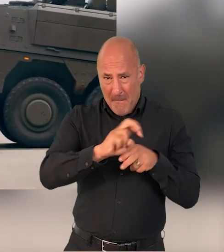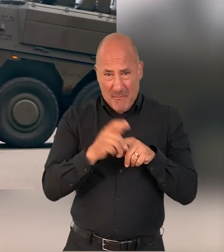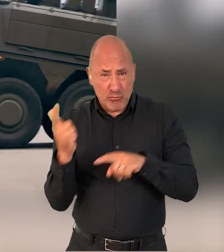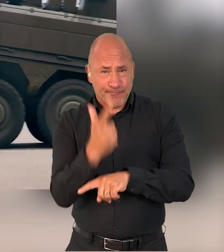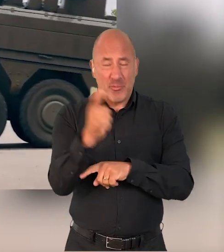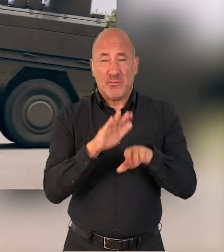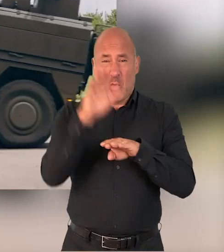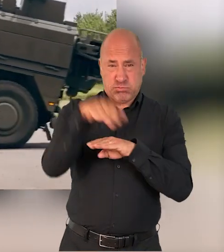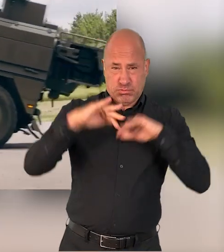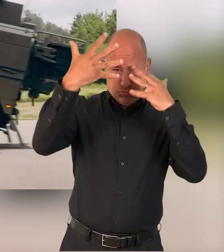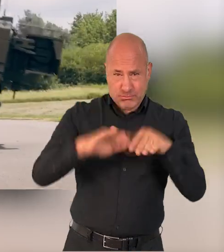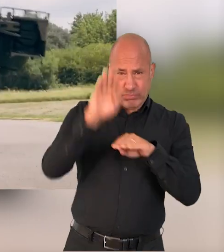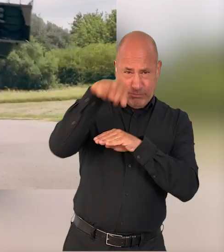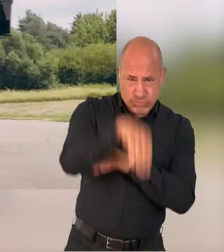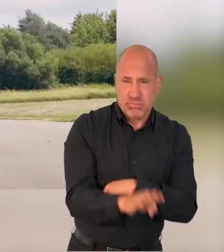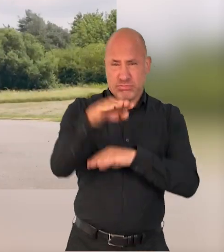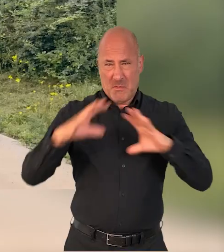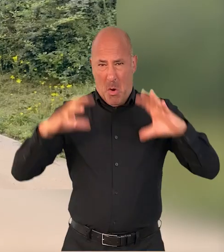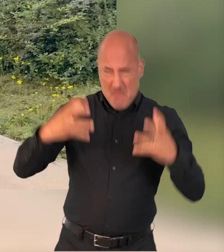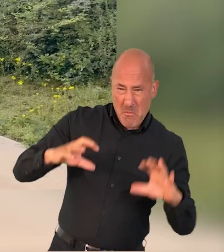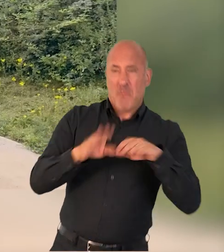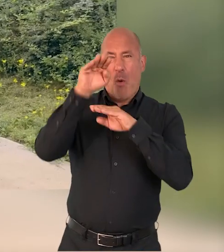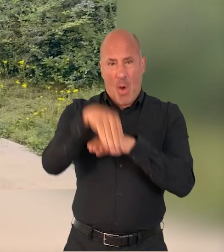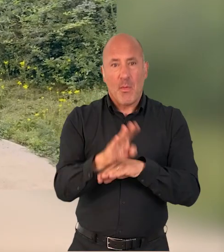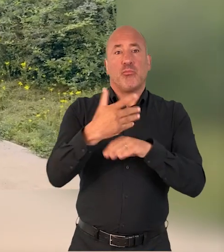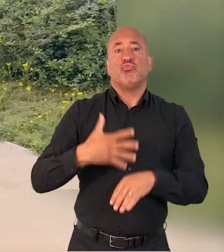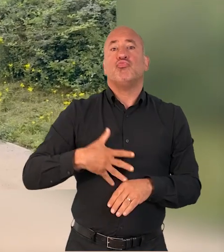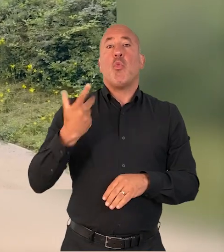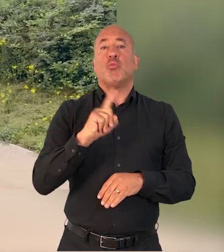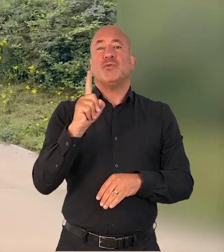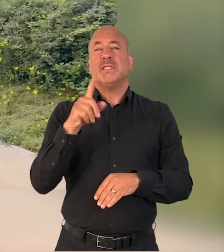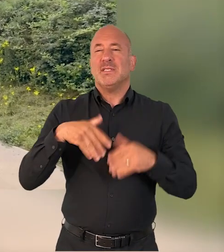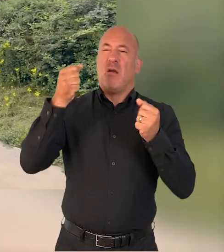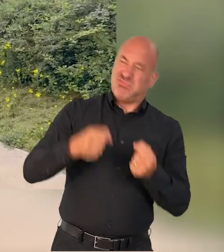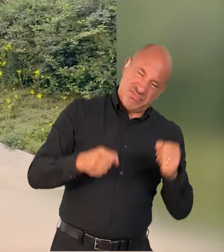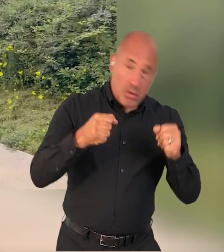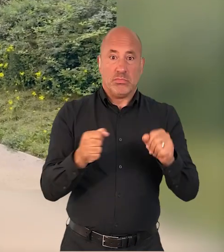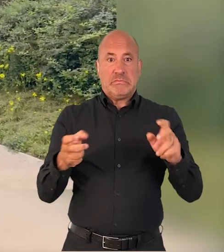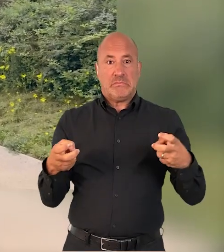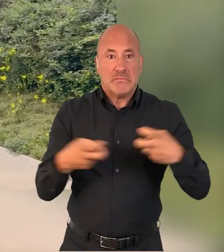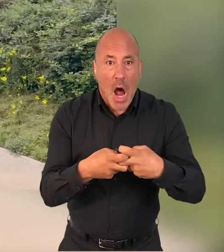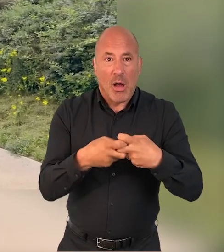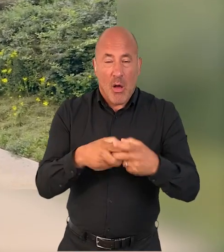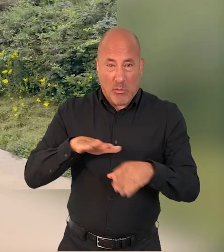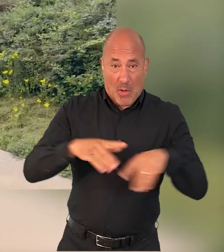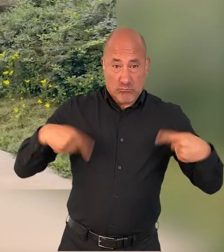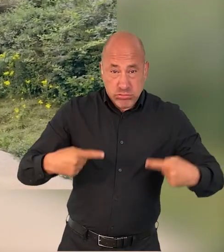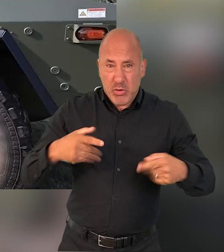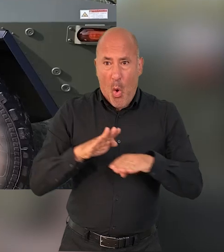quickly at long distances and also across cross country effectively and quickly without finding that they